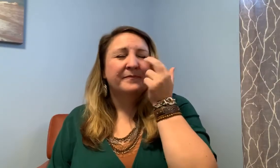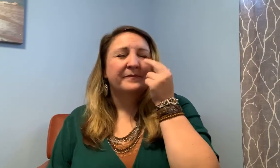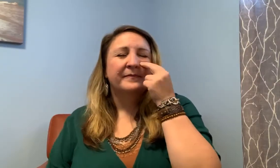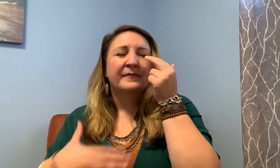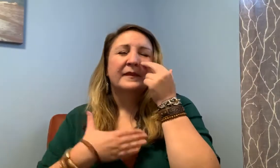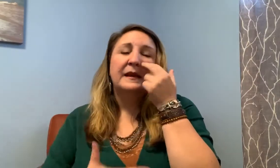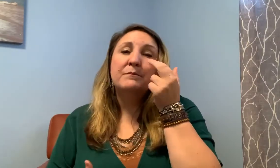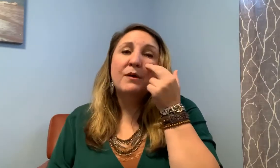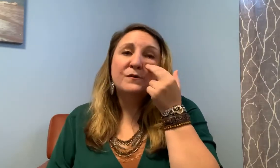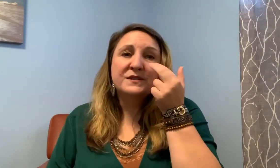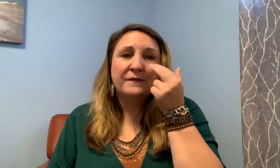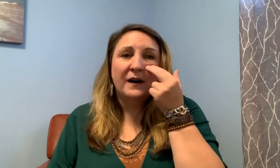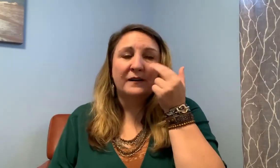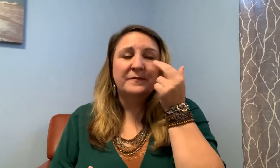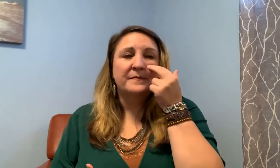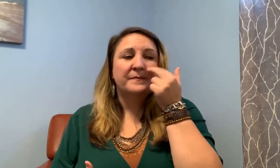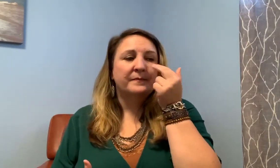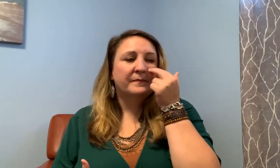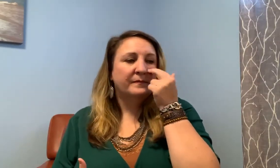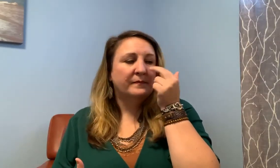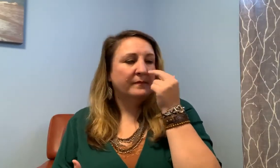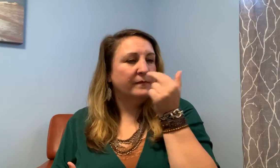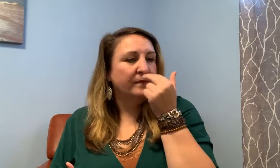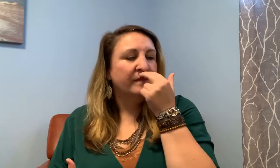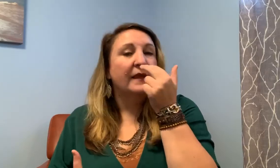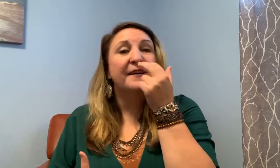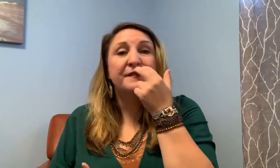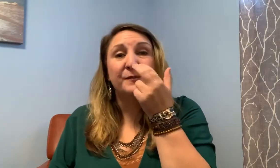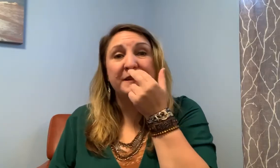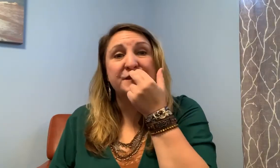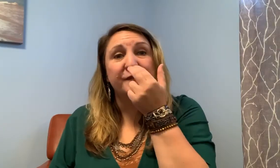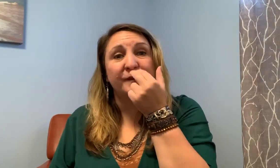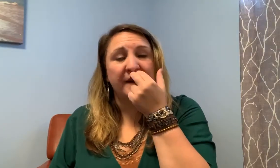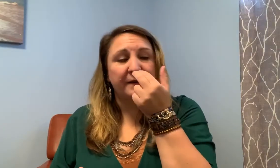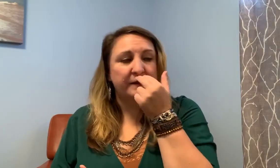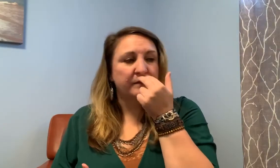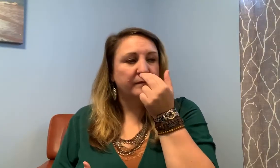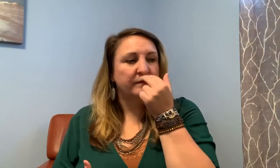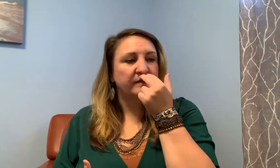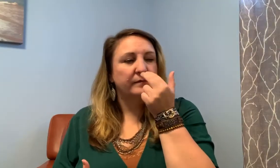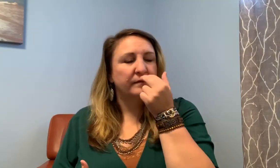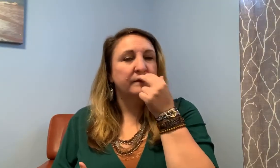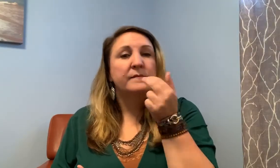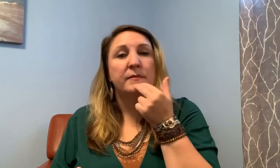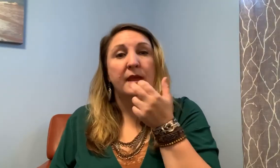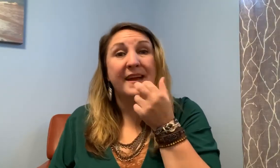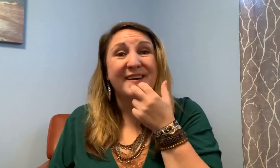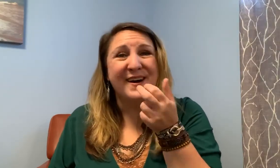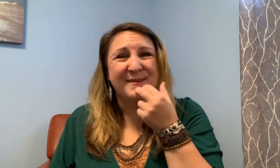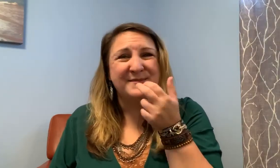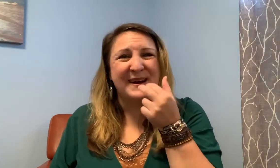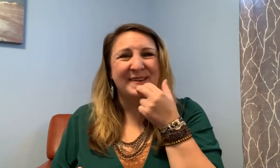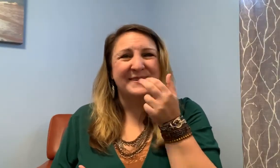and most of all I feel peaceful about it and calm about it